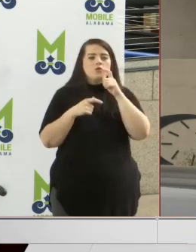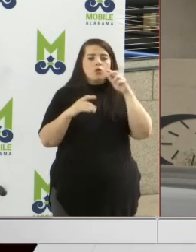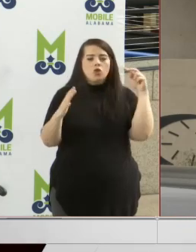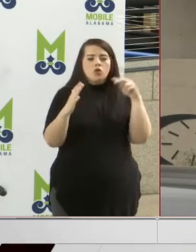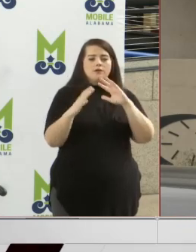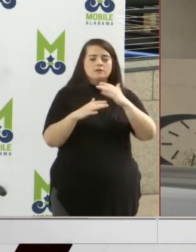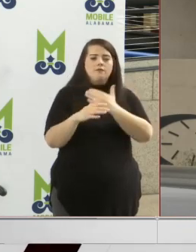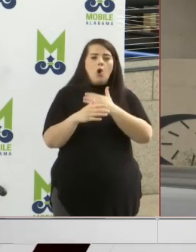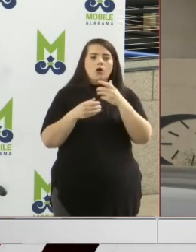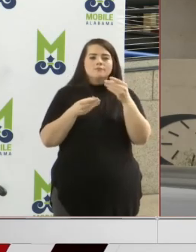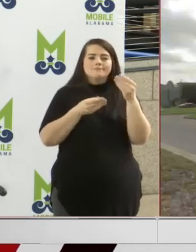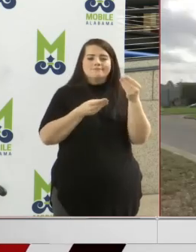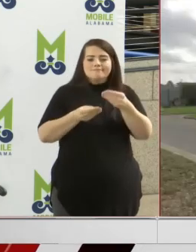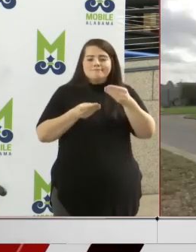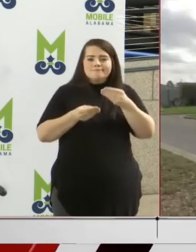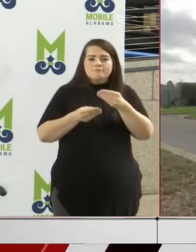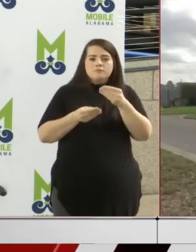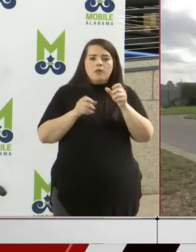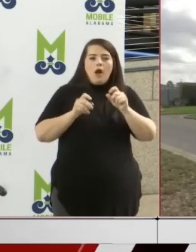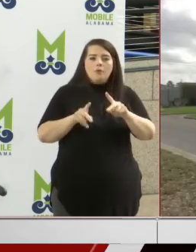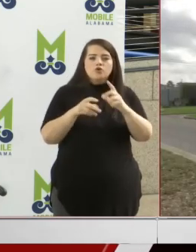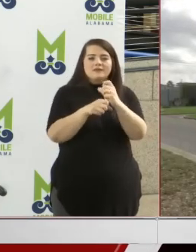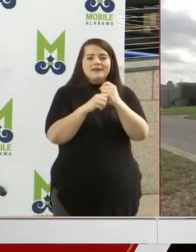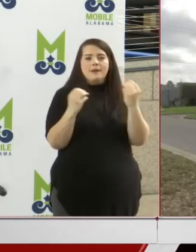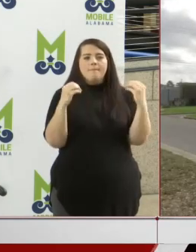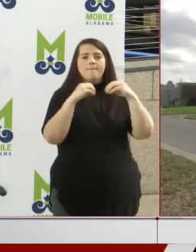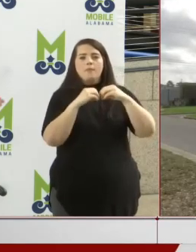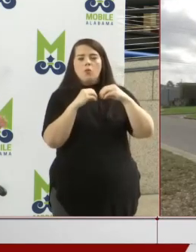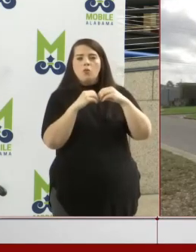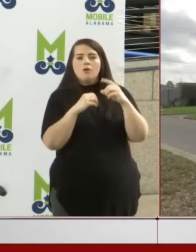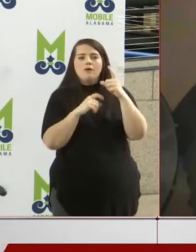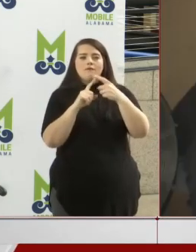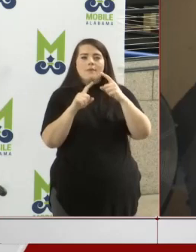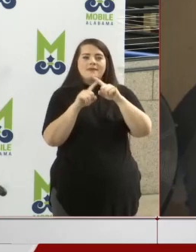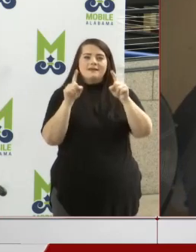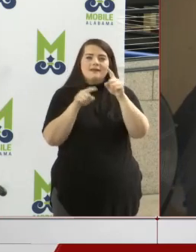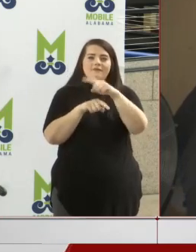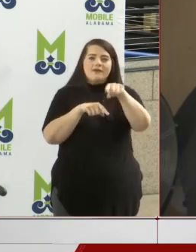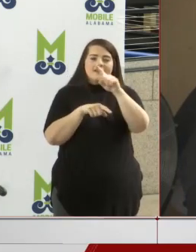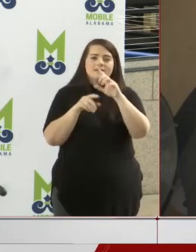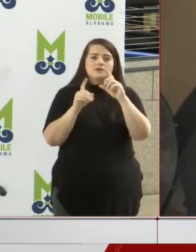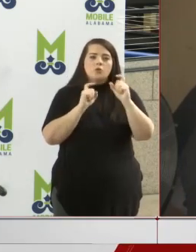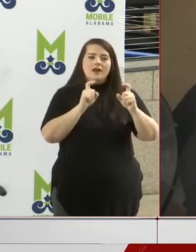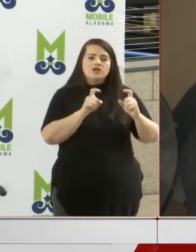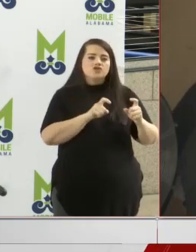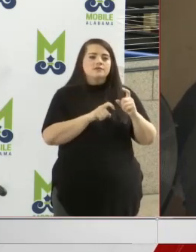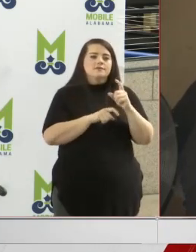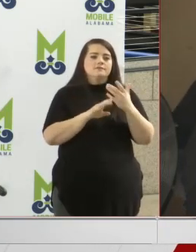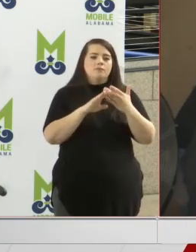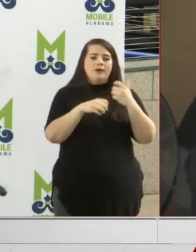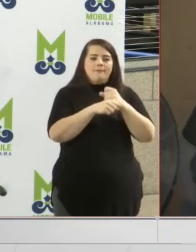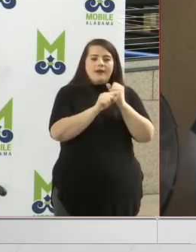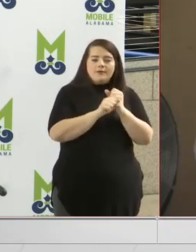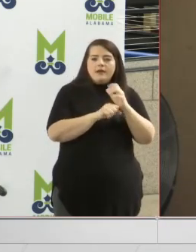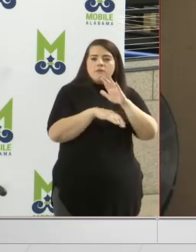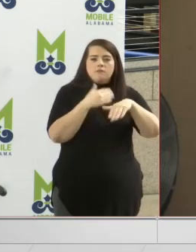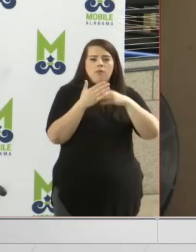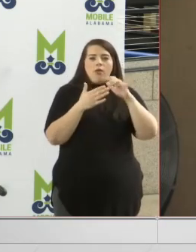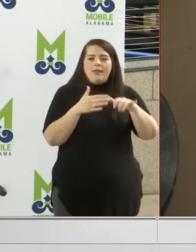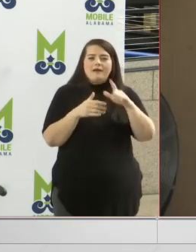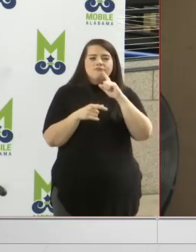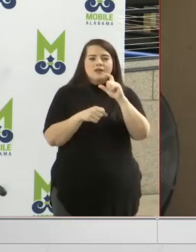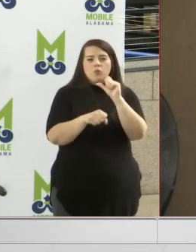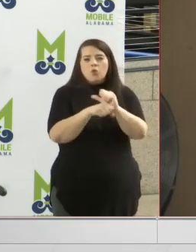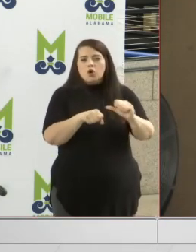PPE supplies, the opportunities to get supplies from industry, from donations, prefabricated, and so on, that's sort of